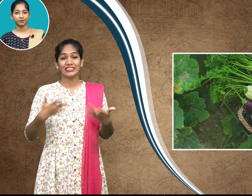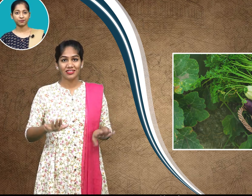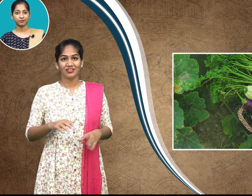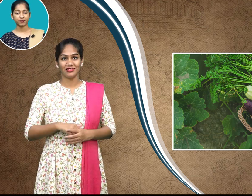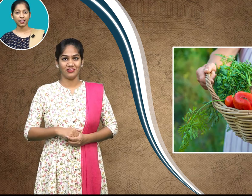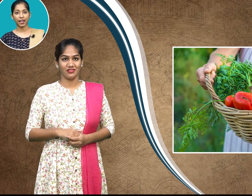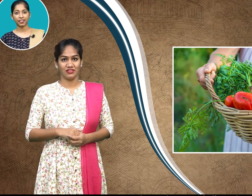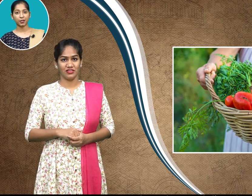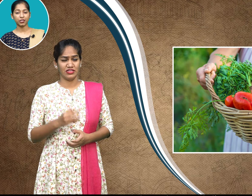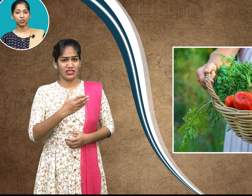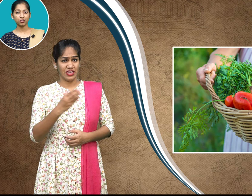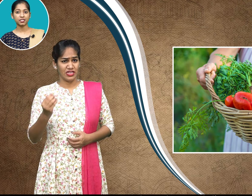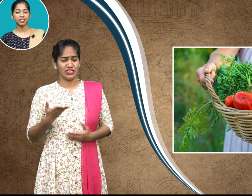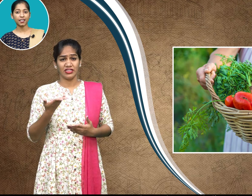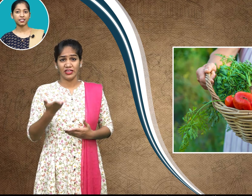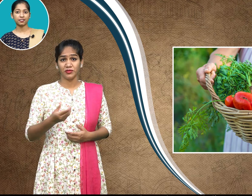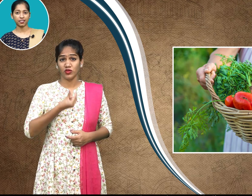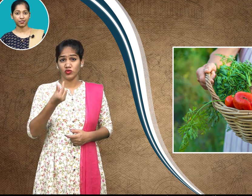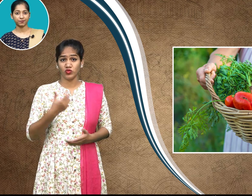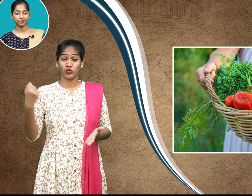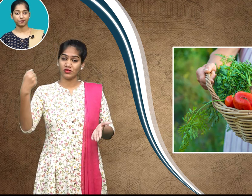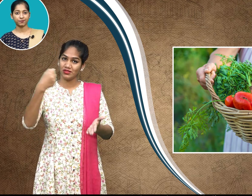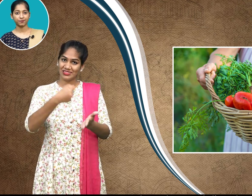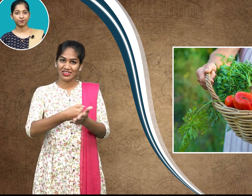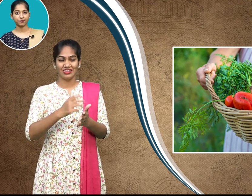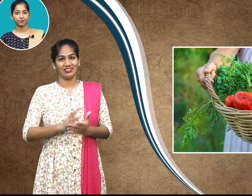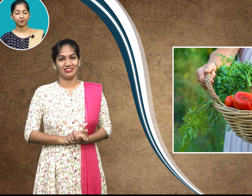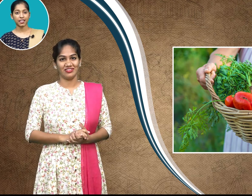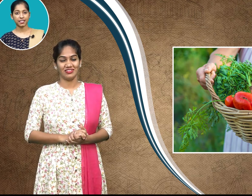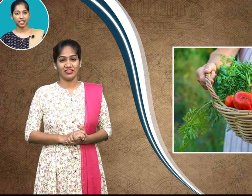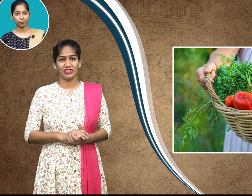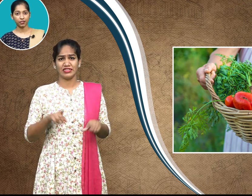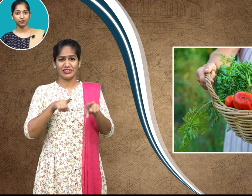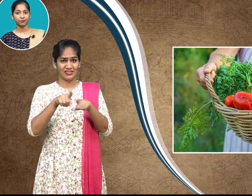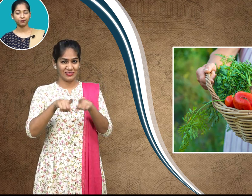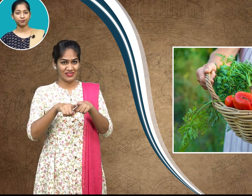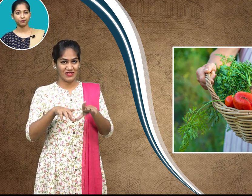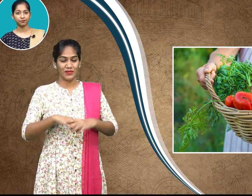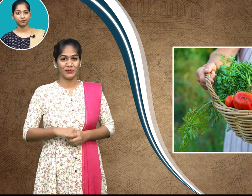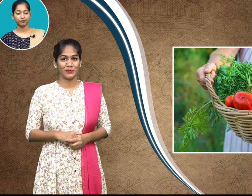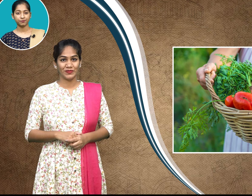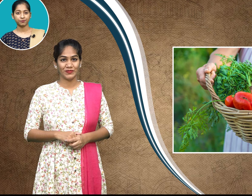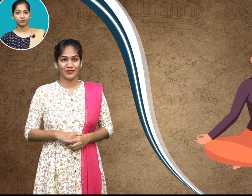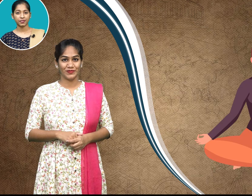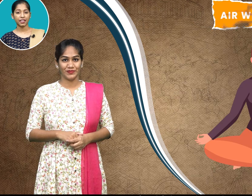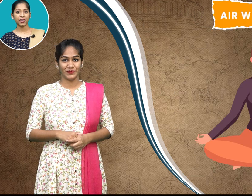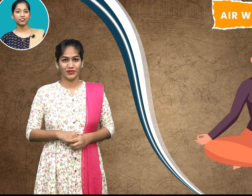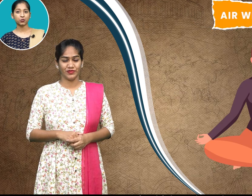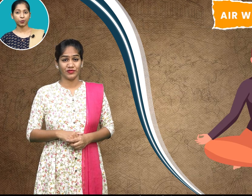and can be used directly example air which we